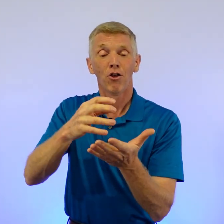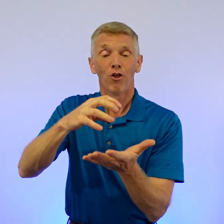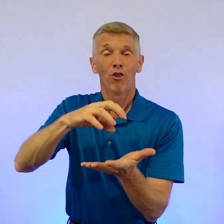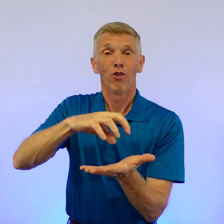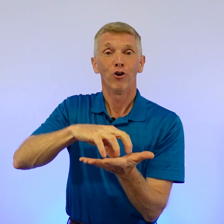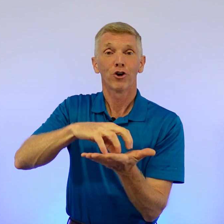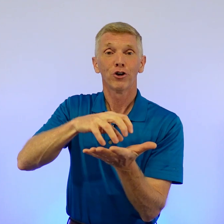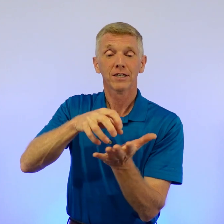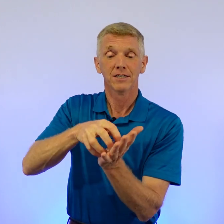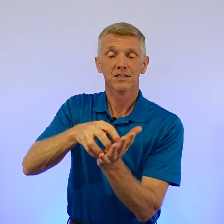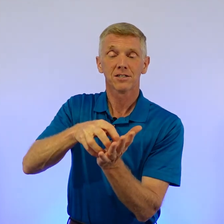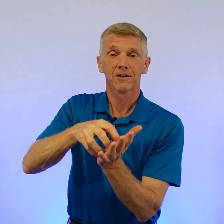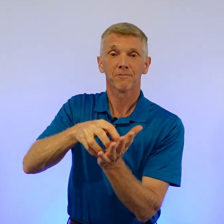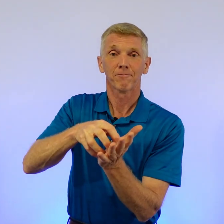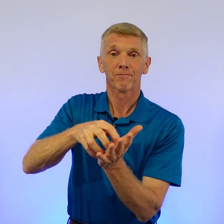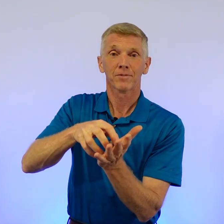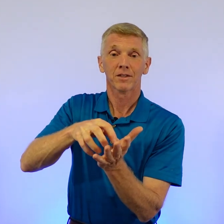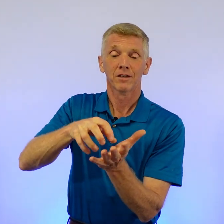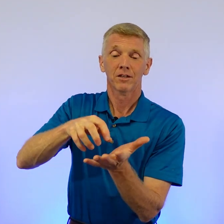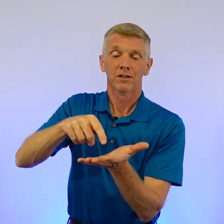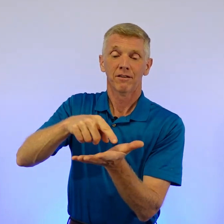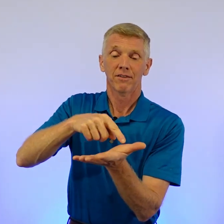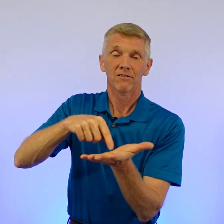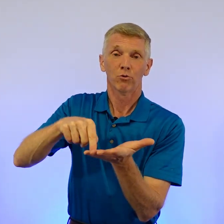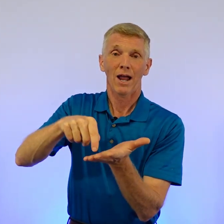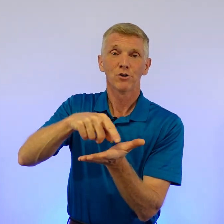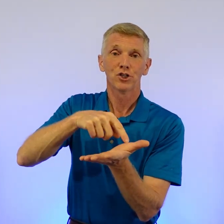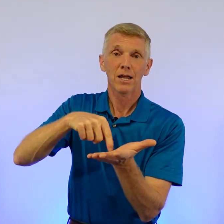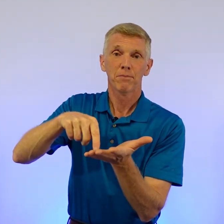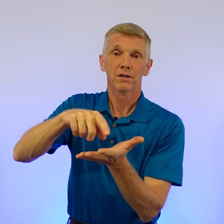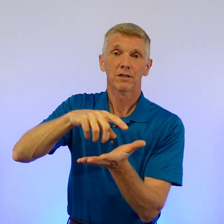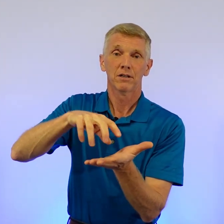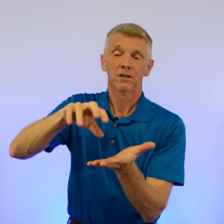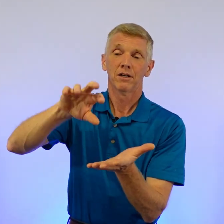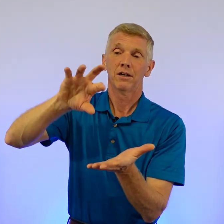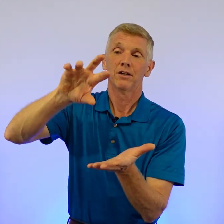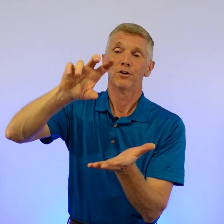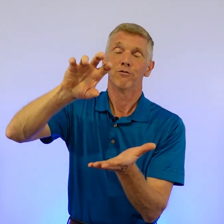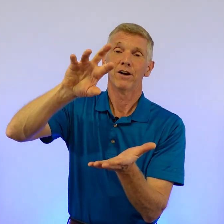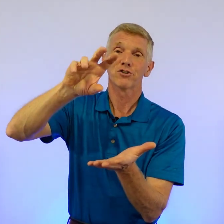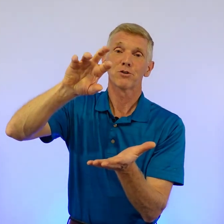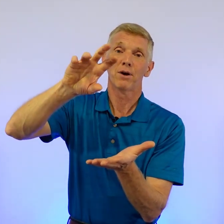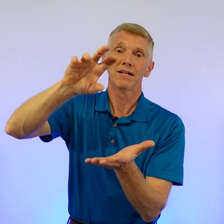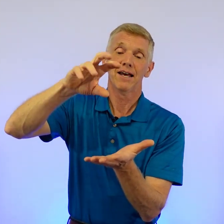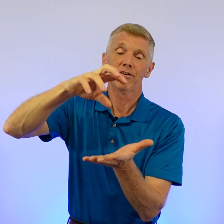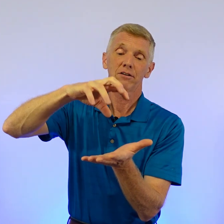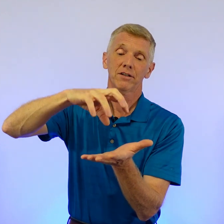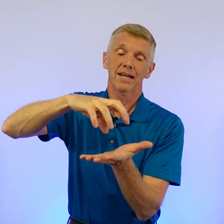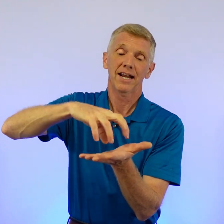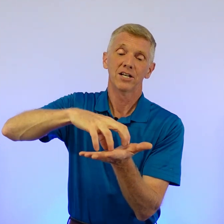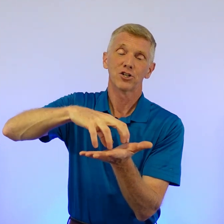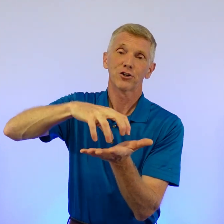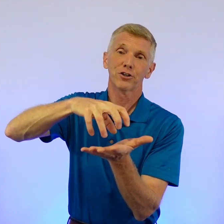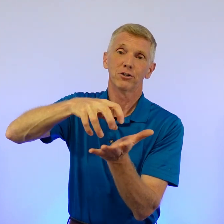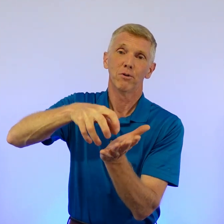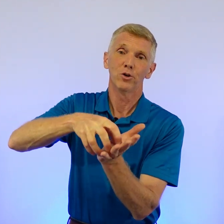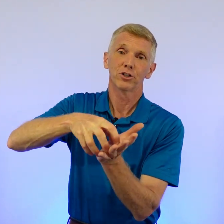the cookies. Think of a round shape. Your fingers are spread together, and in a circular motion,